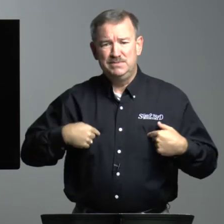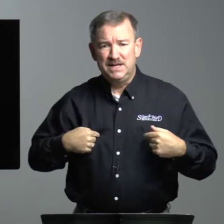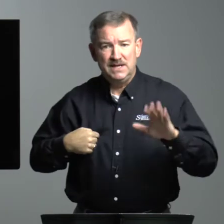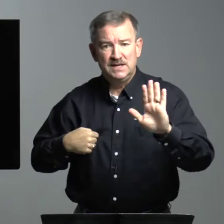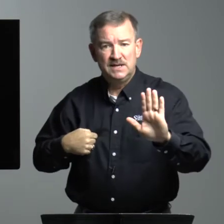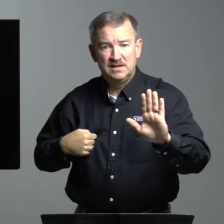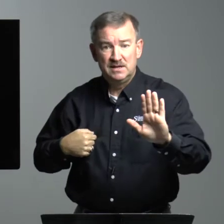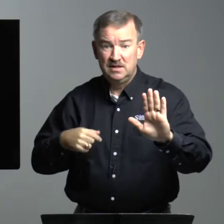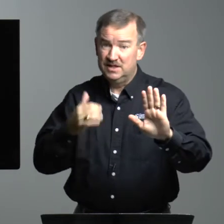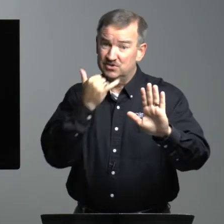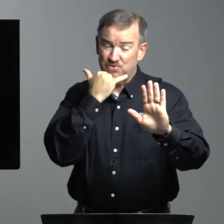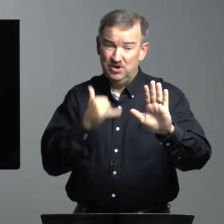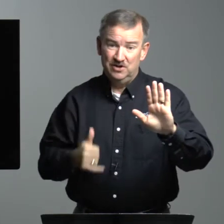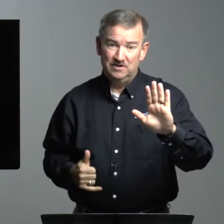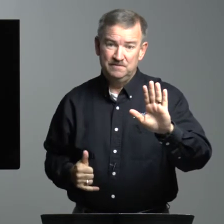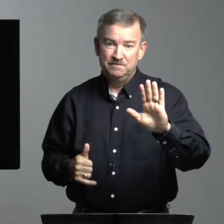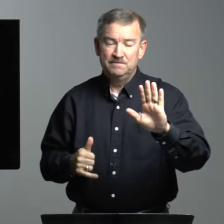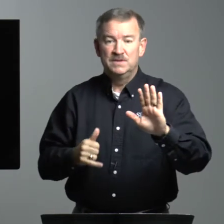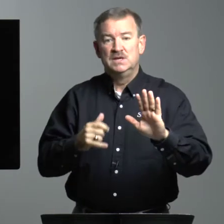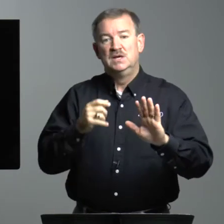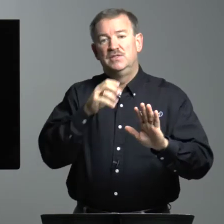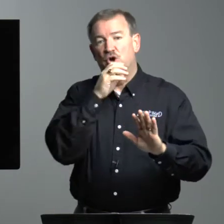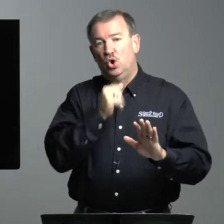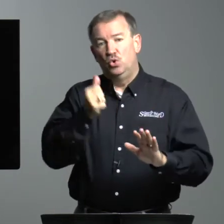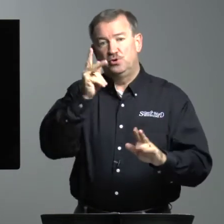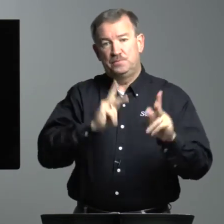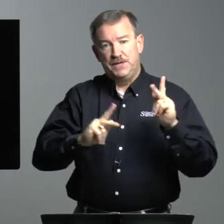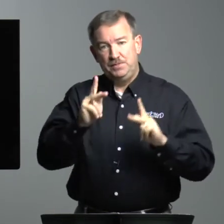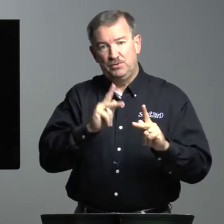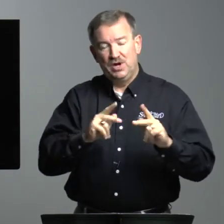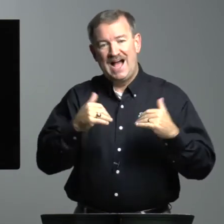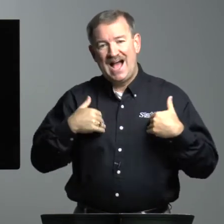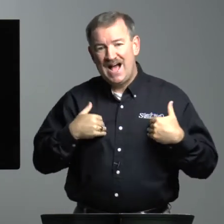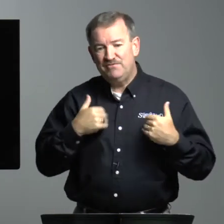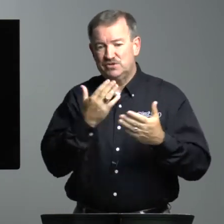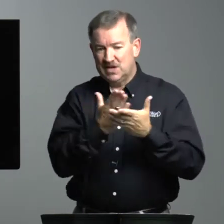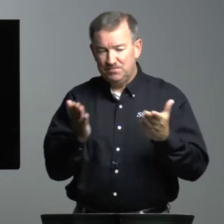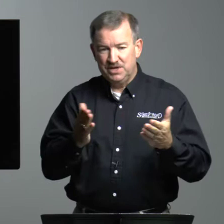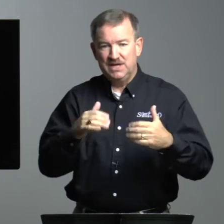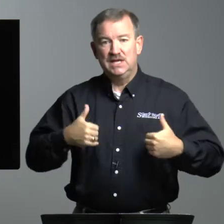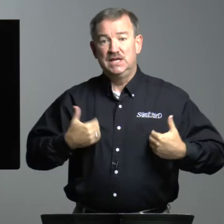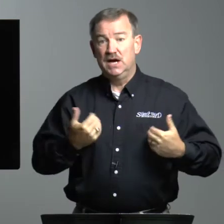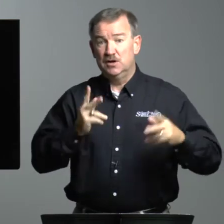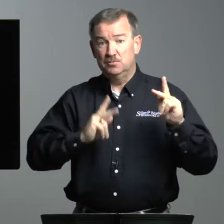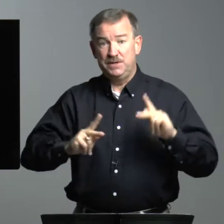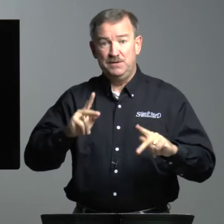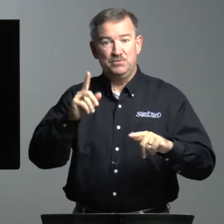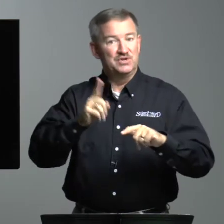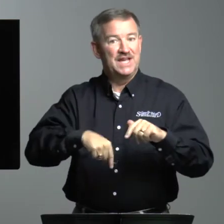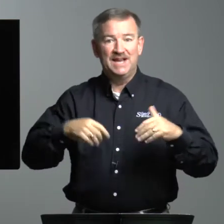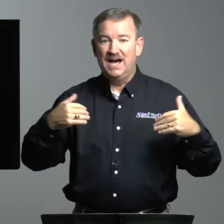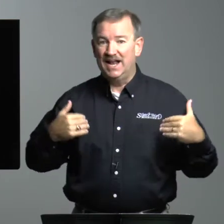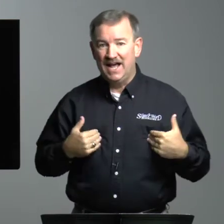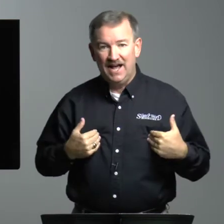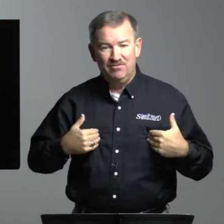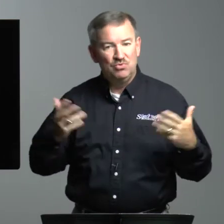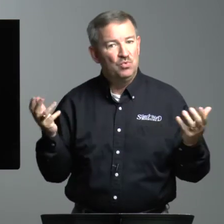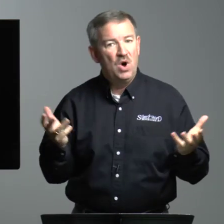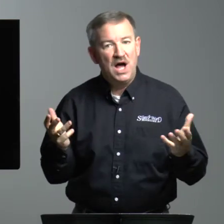me. That's wrong. The older people have something younger people cannot have. Why?